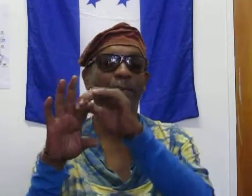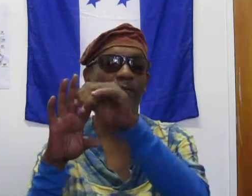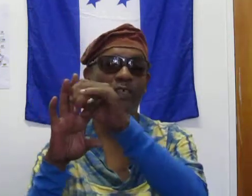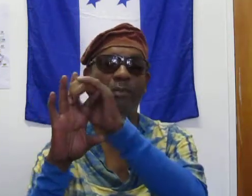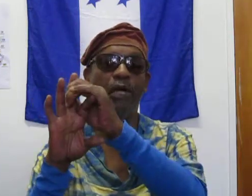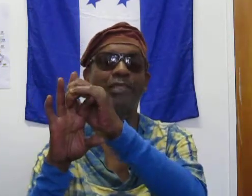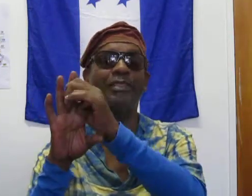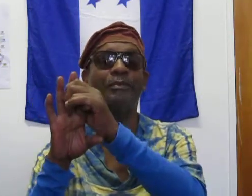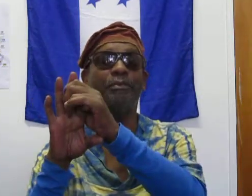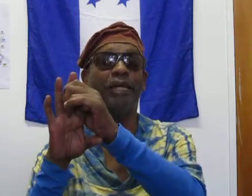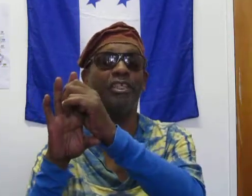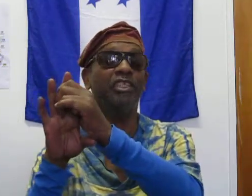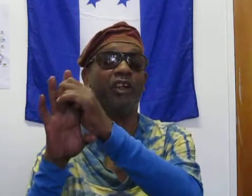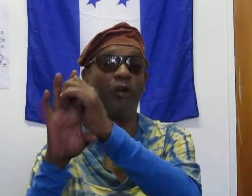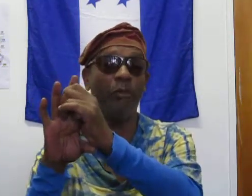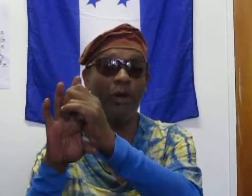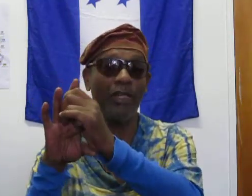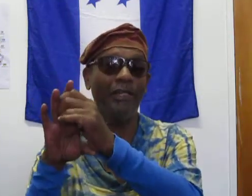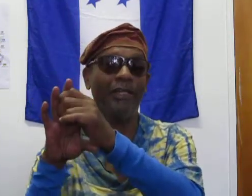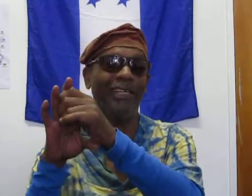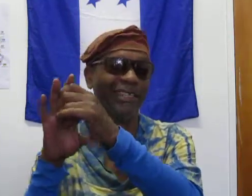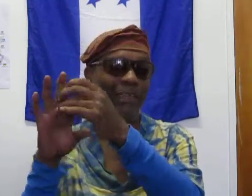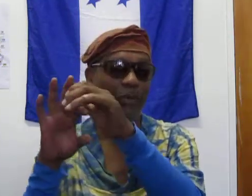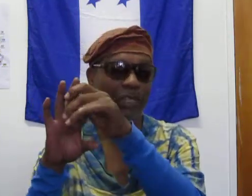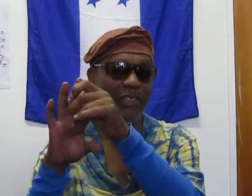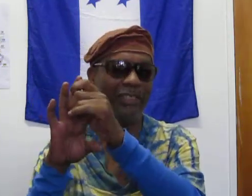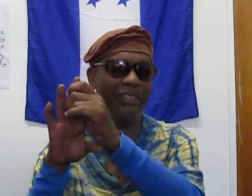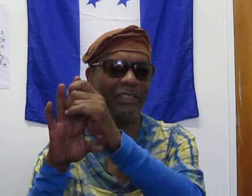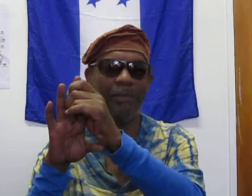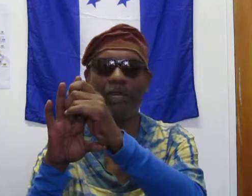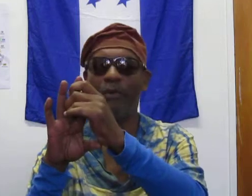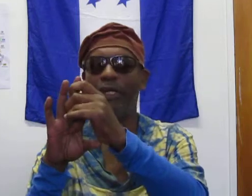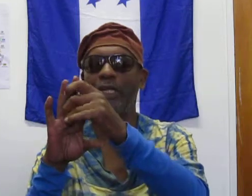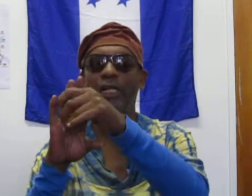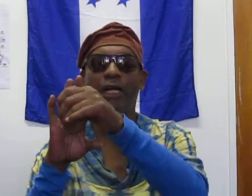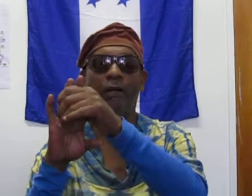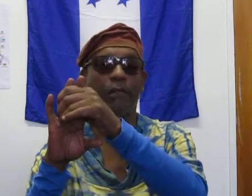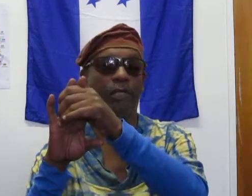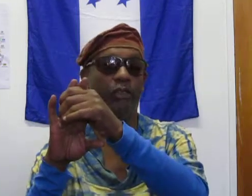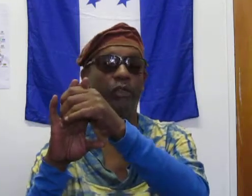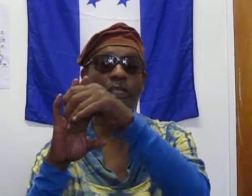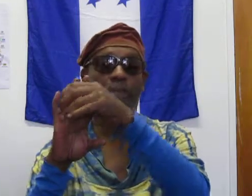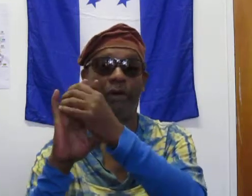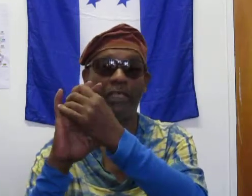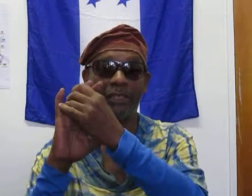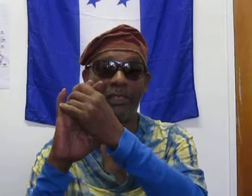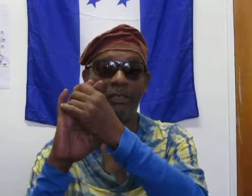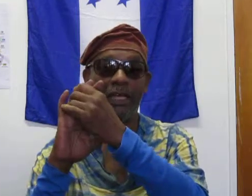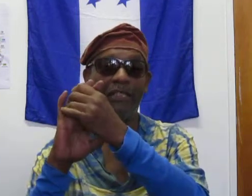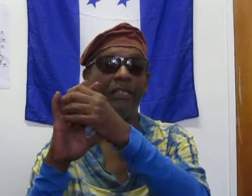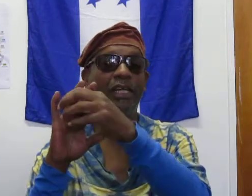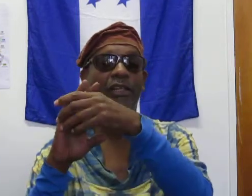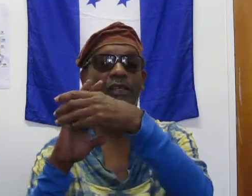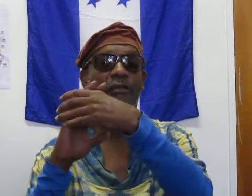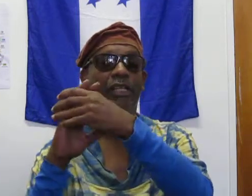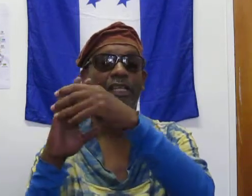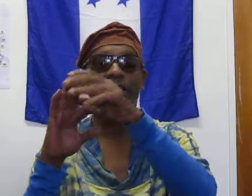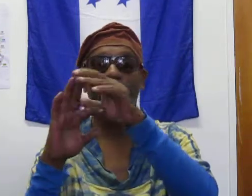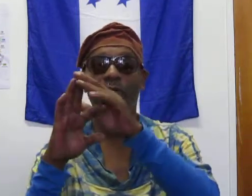professional politicians, politicians in their own party, i.e. like Bernie Sanders and the Democratic Party, um, including the press demonizing them, the late night talk